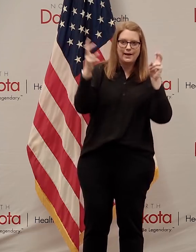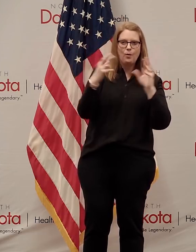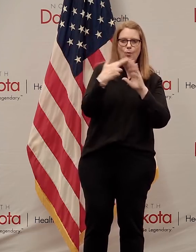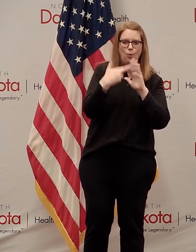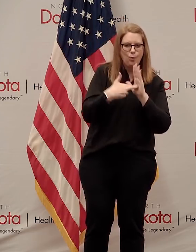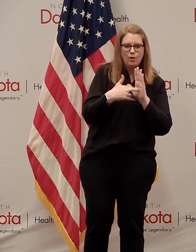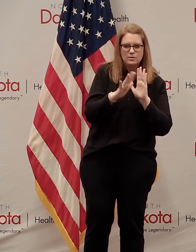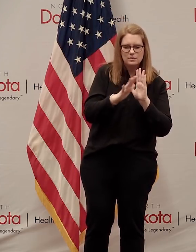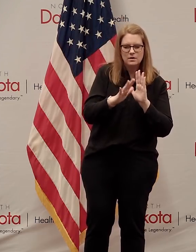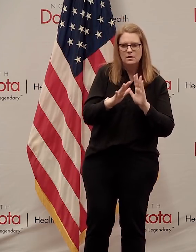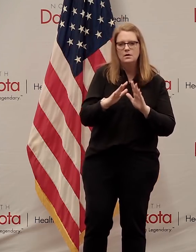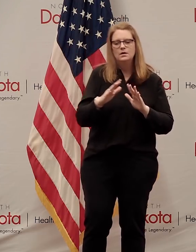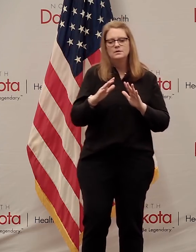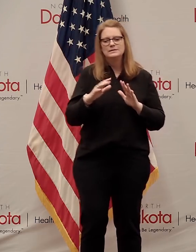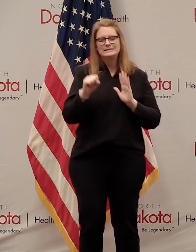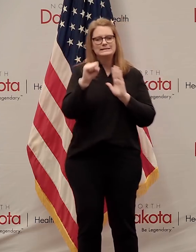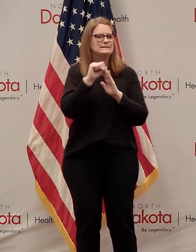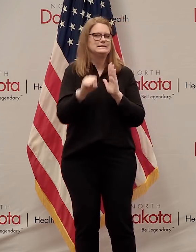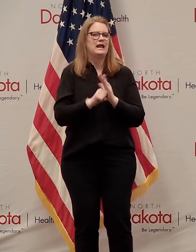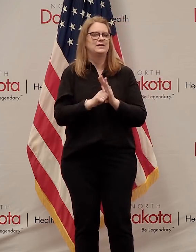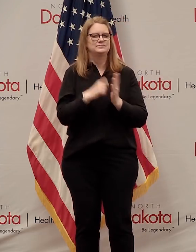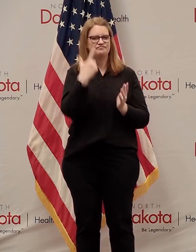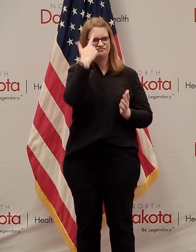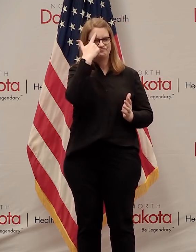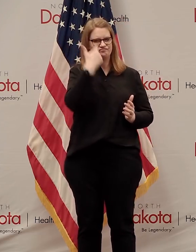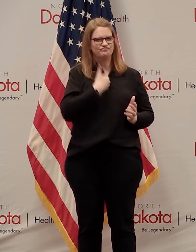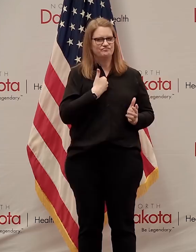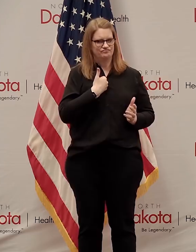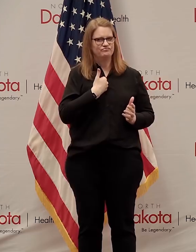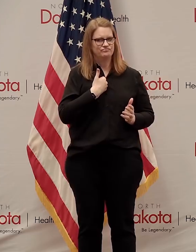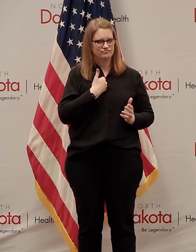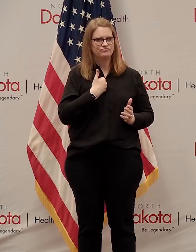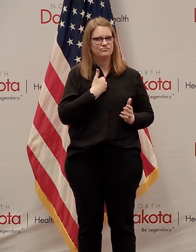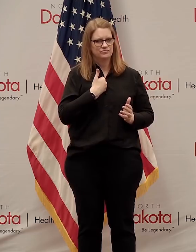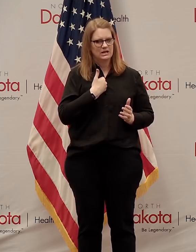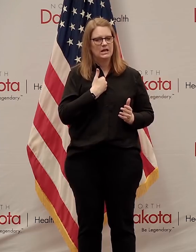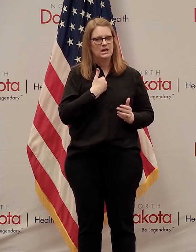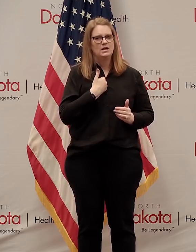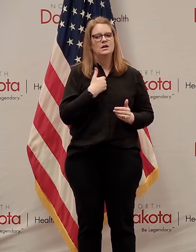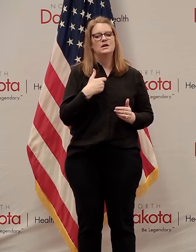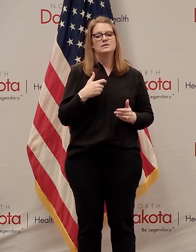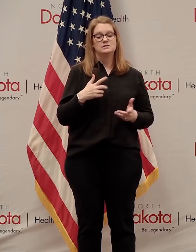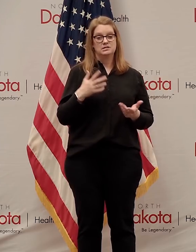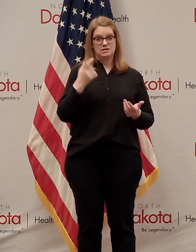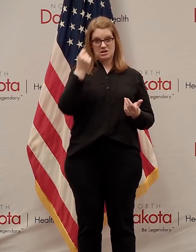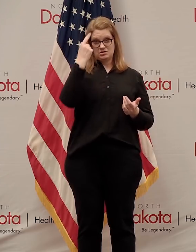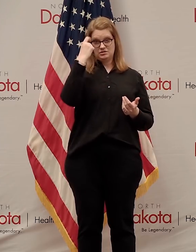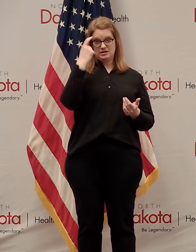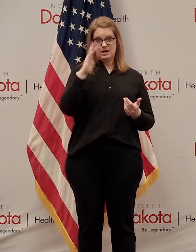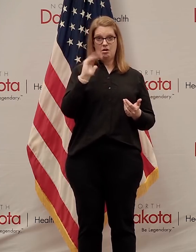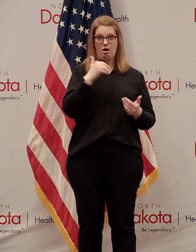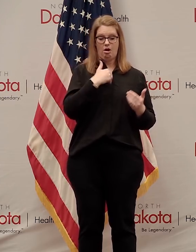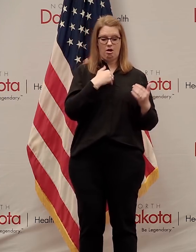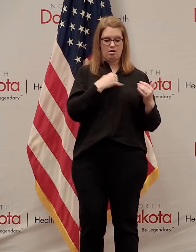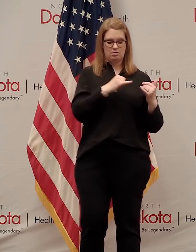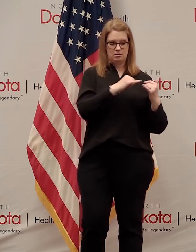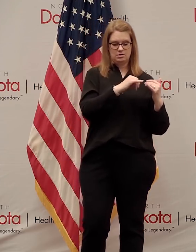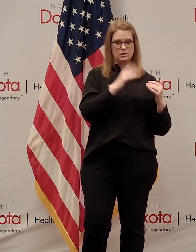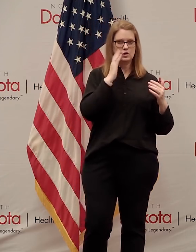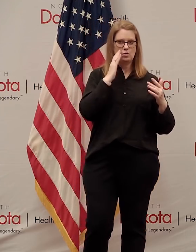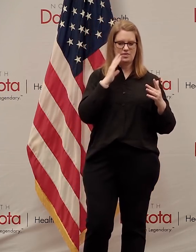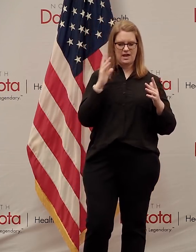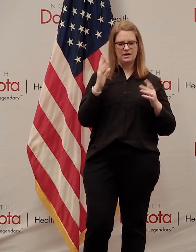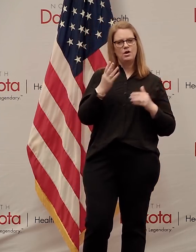state has to make their own decisions regarding this. And one of the things we know that as our line is flat on the cumulative